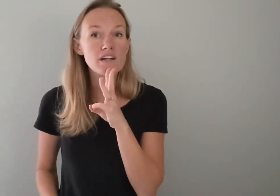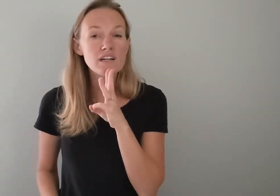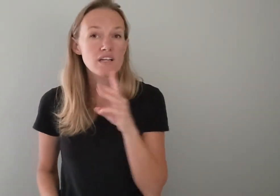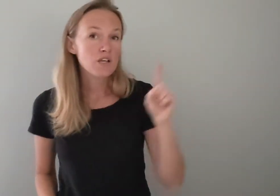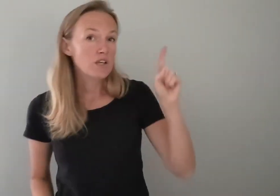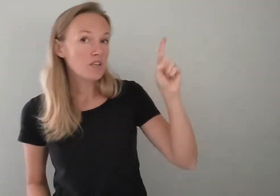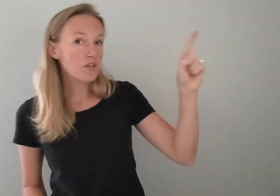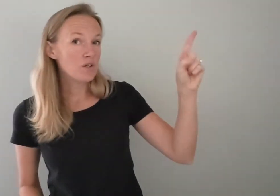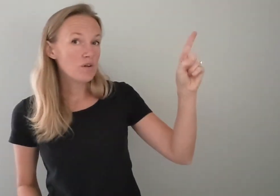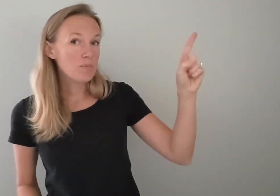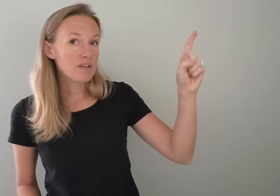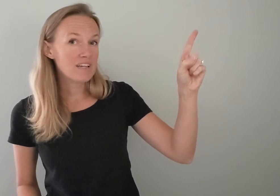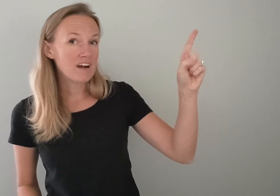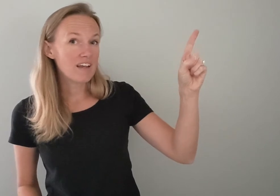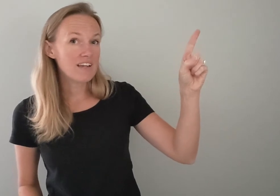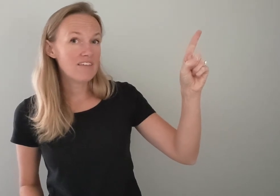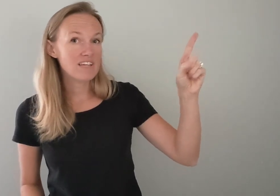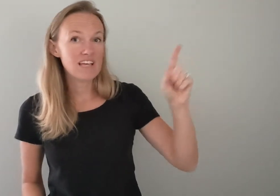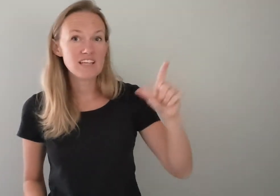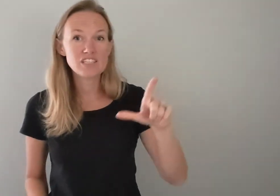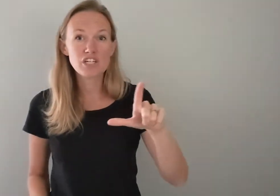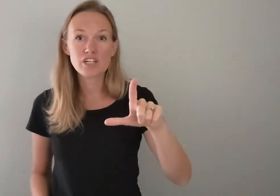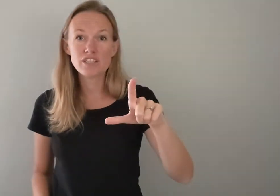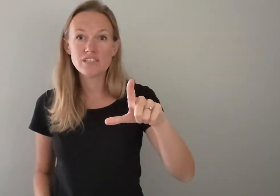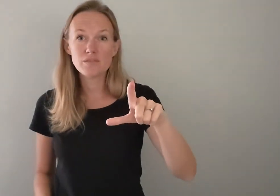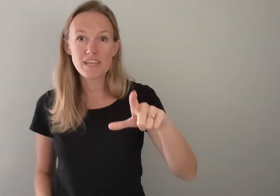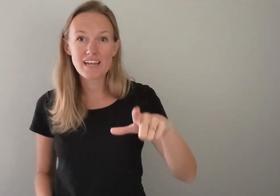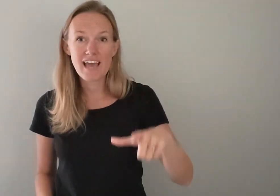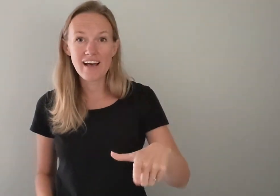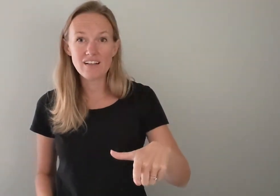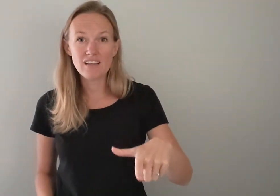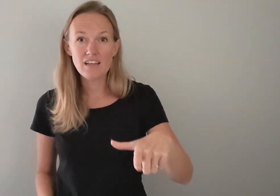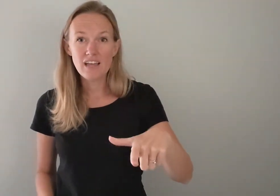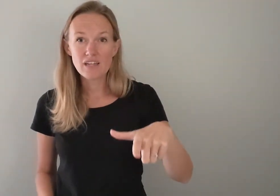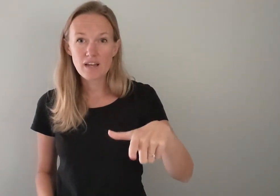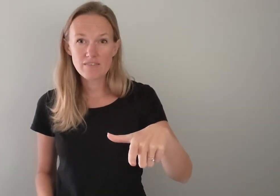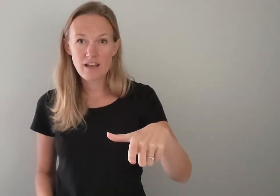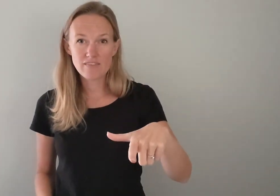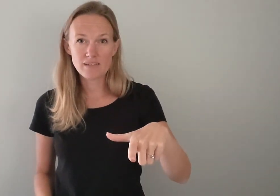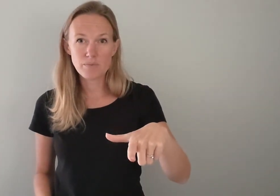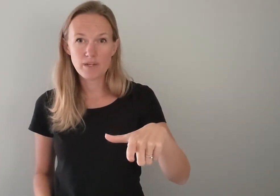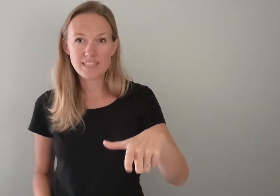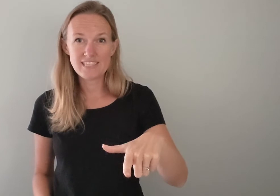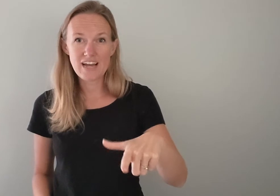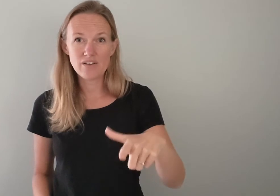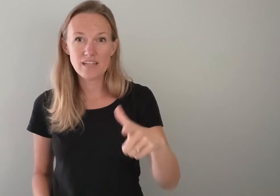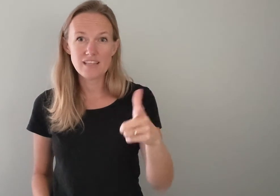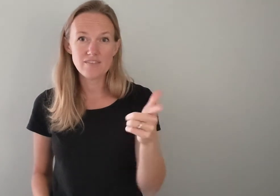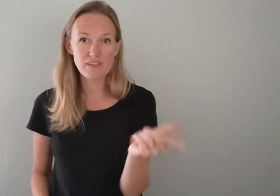you pointed to God in heaven and then turned you make an L and you kind of have it pointed down and then flip